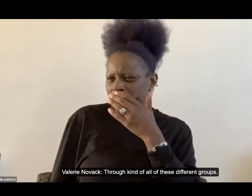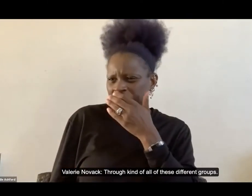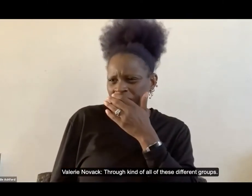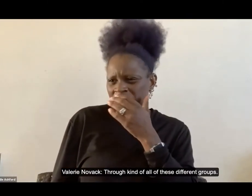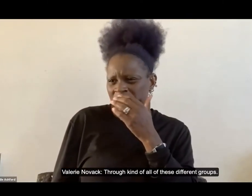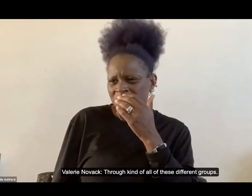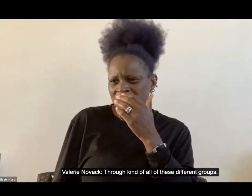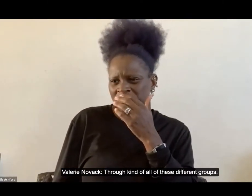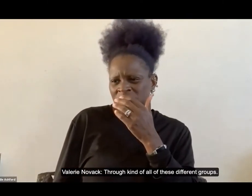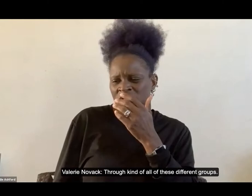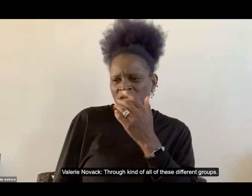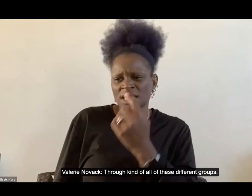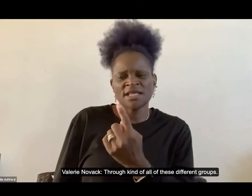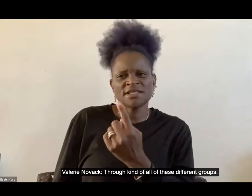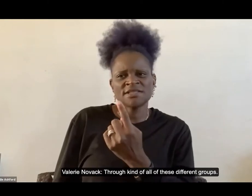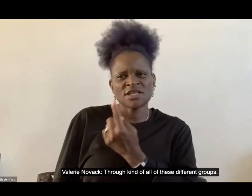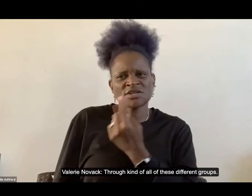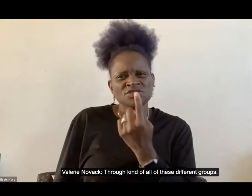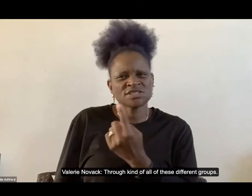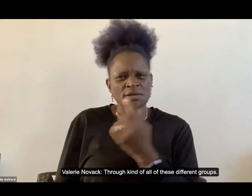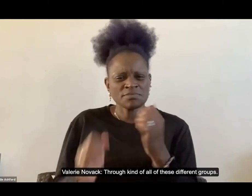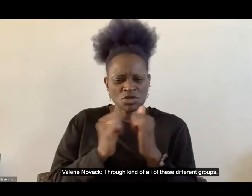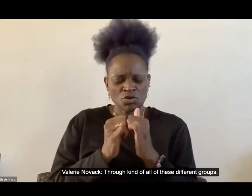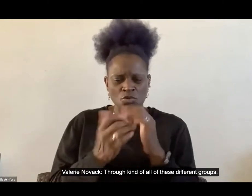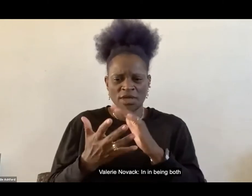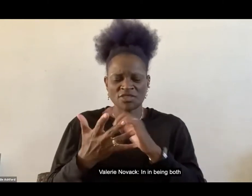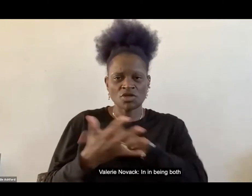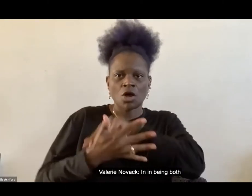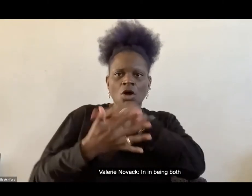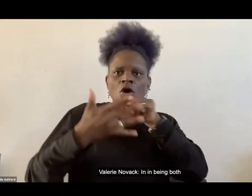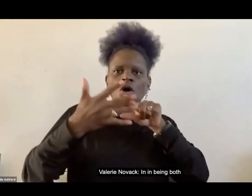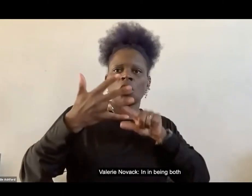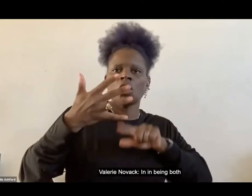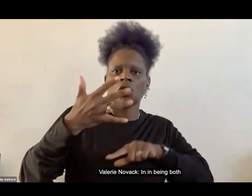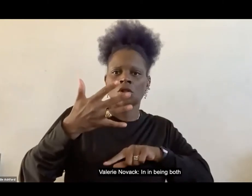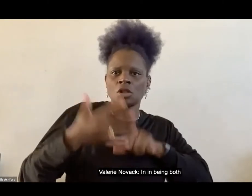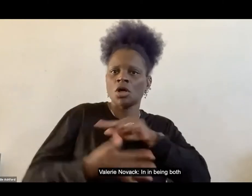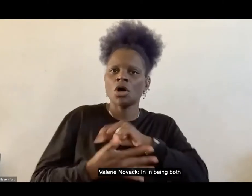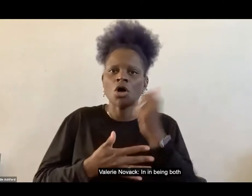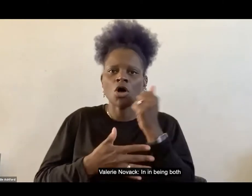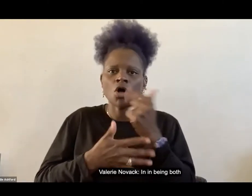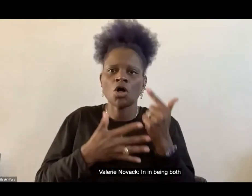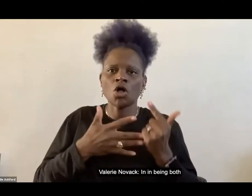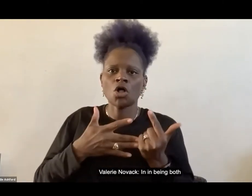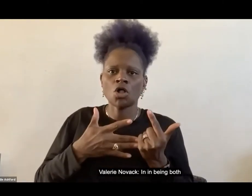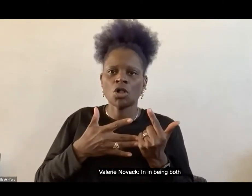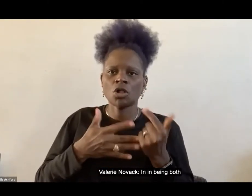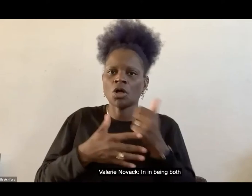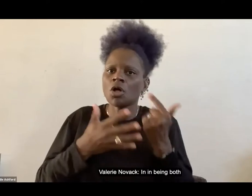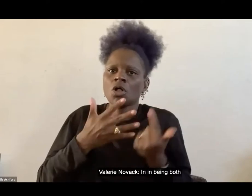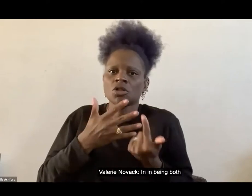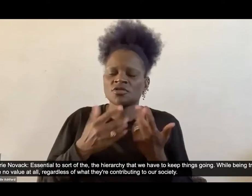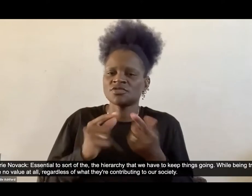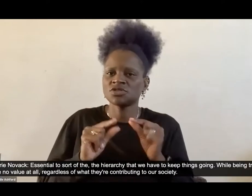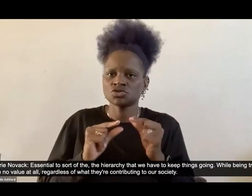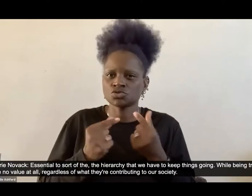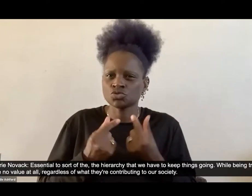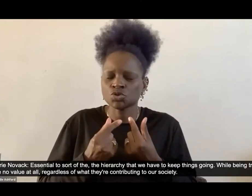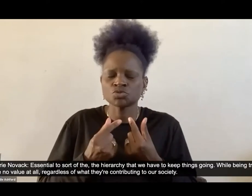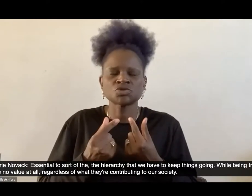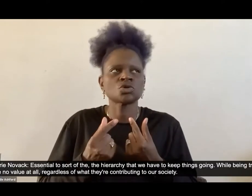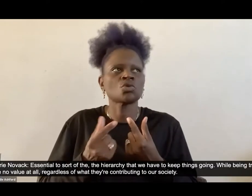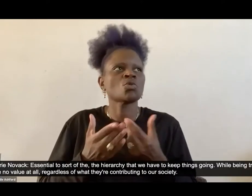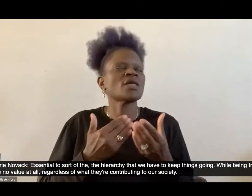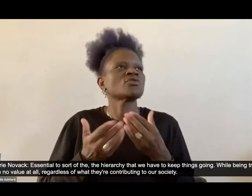through kind of all of these different groups, um, in, in being both, uh, essential